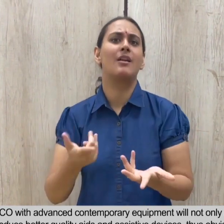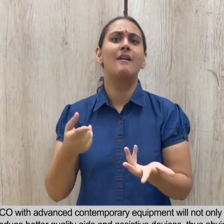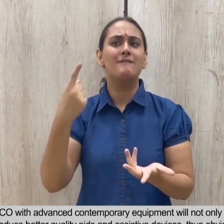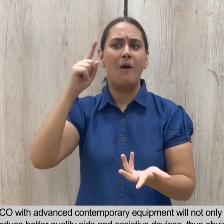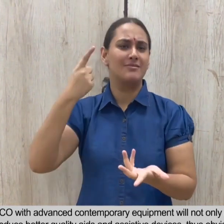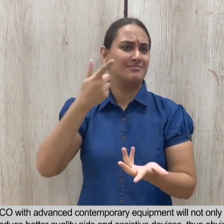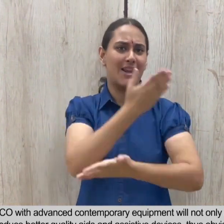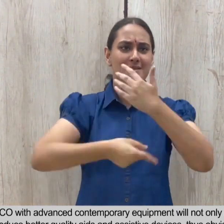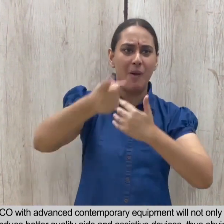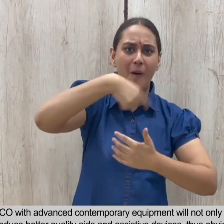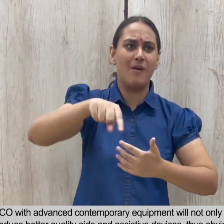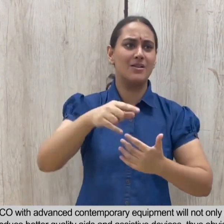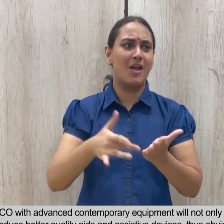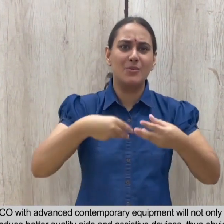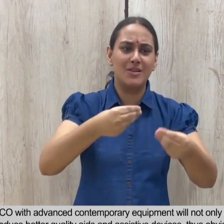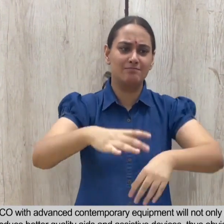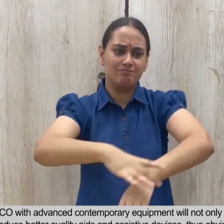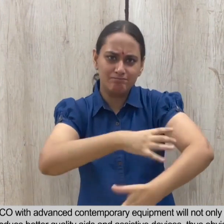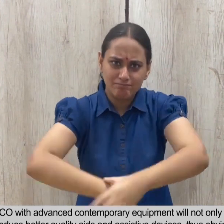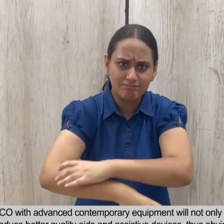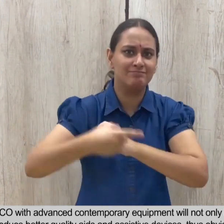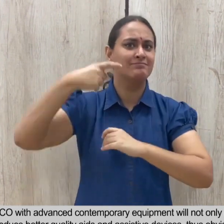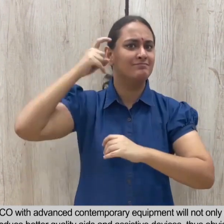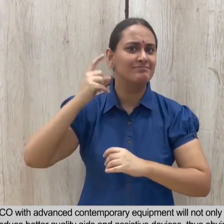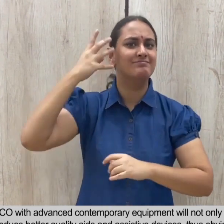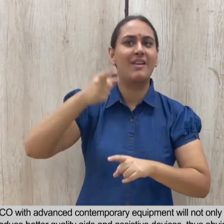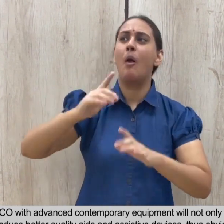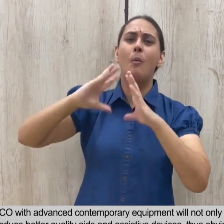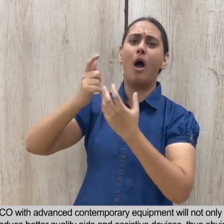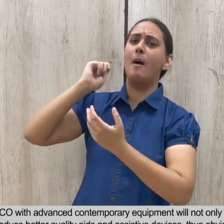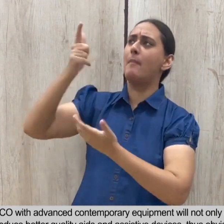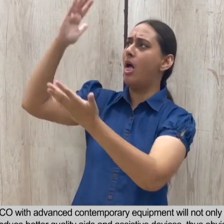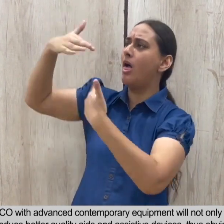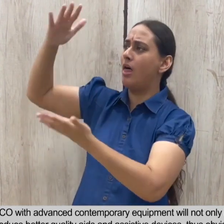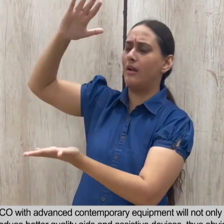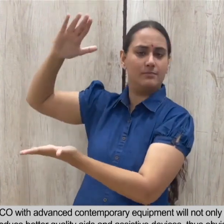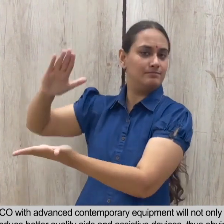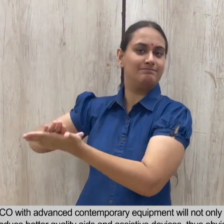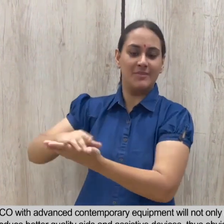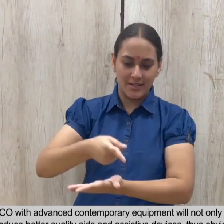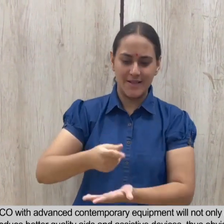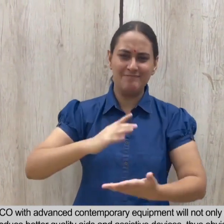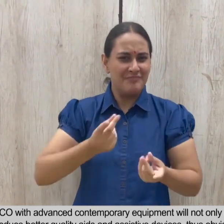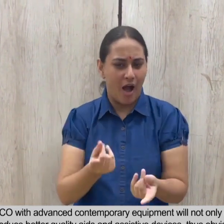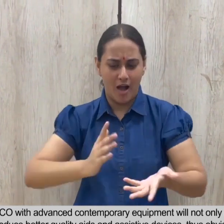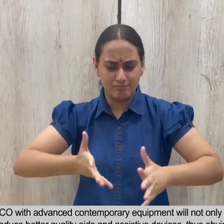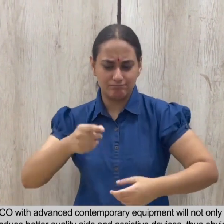capacity but also enable it to produce better quality aids and assistive devices thus obviating the need to import these.